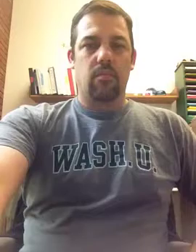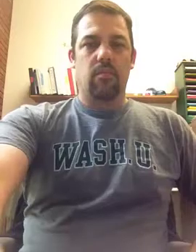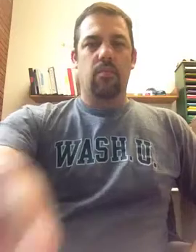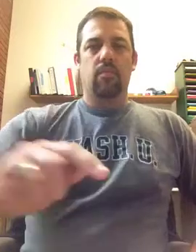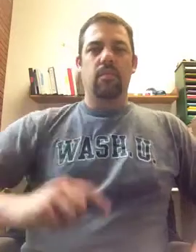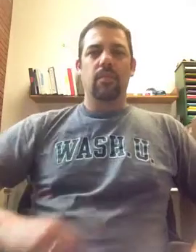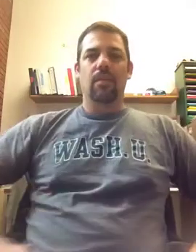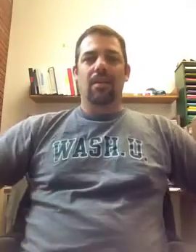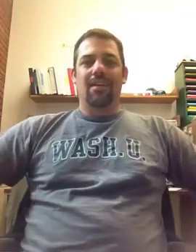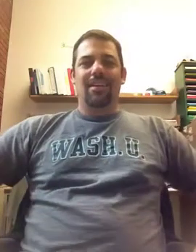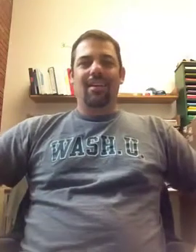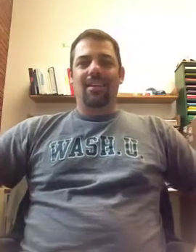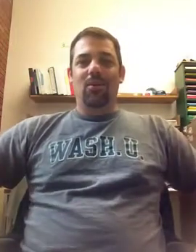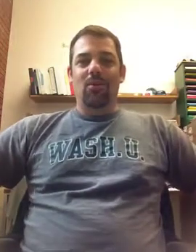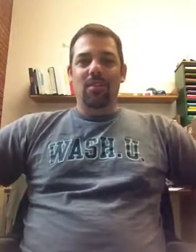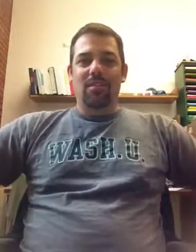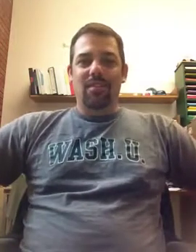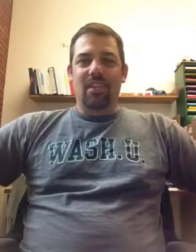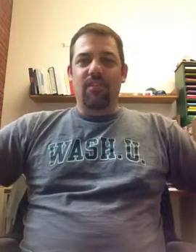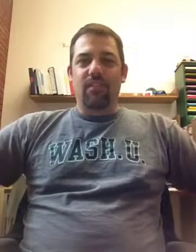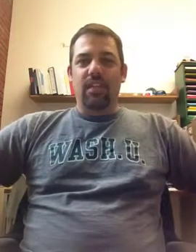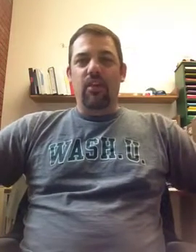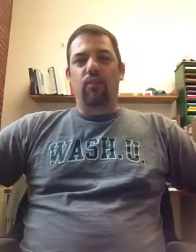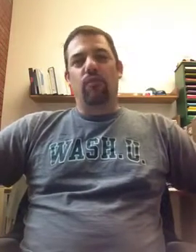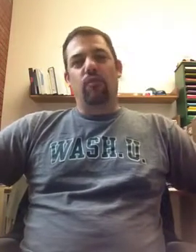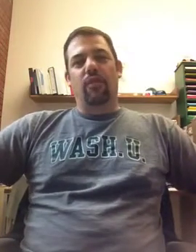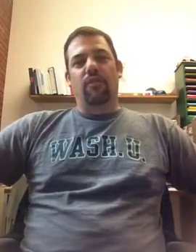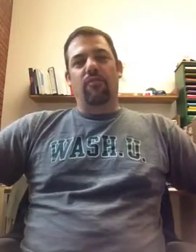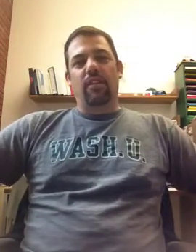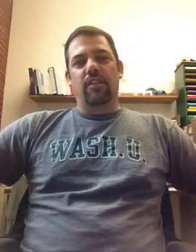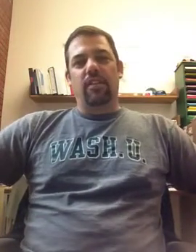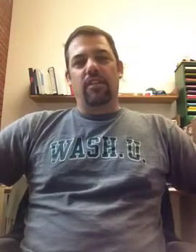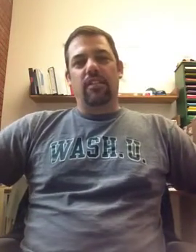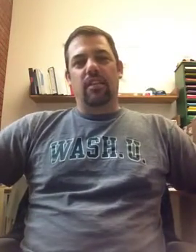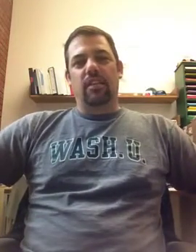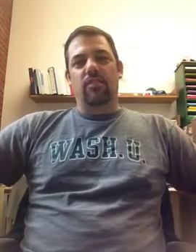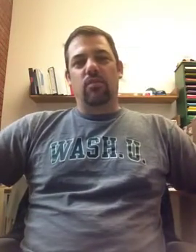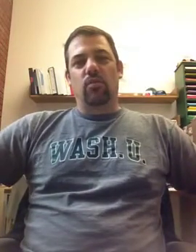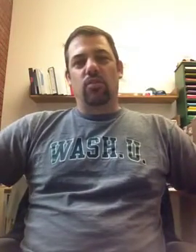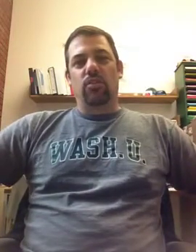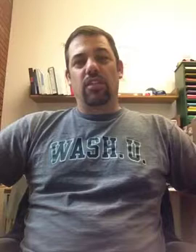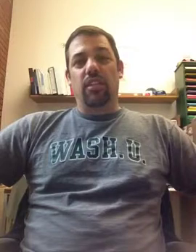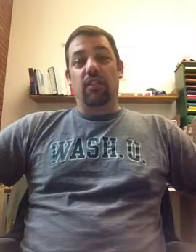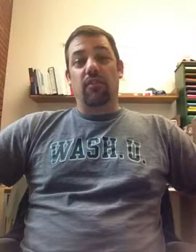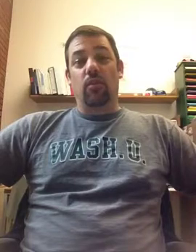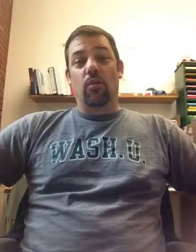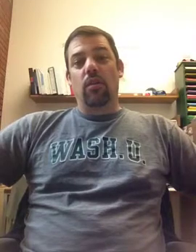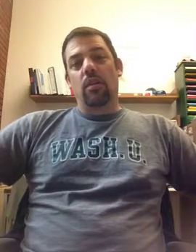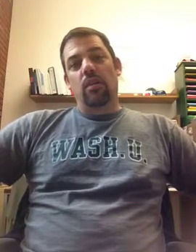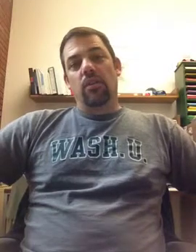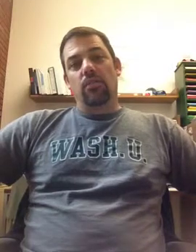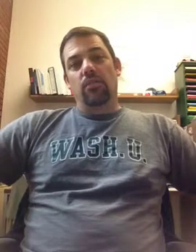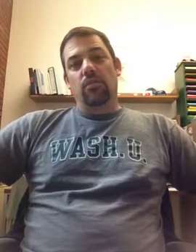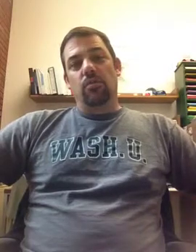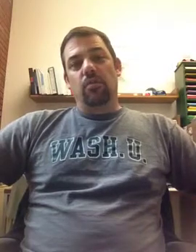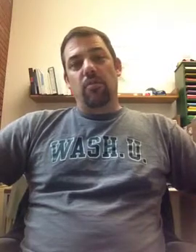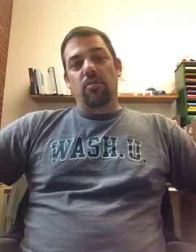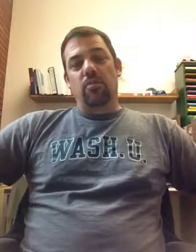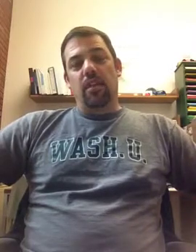Hello, this is a video for my friends at Science or GTFO to demonstrate